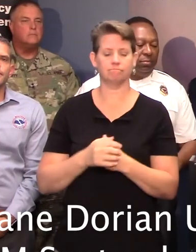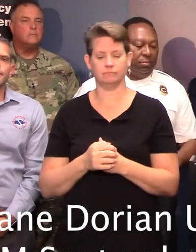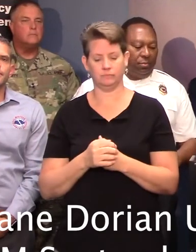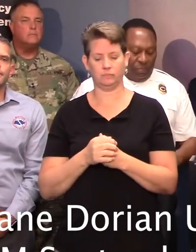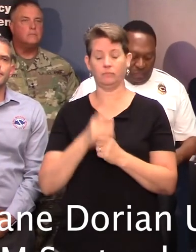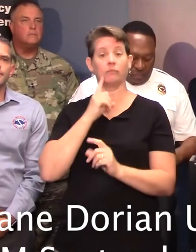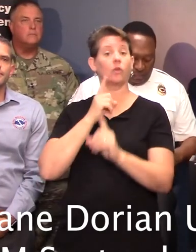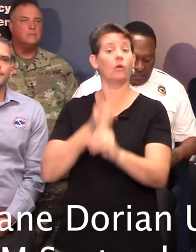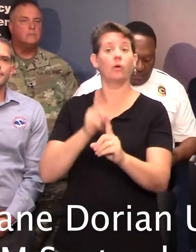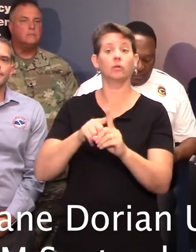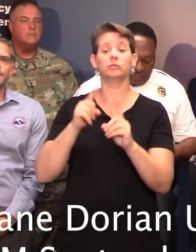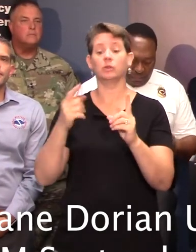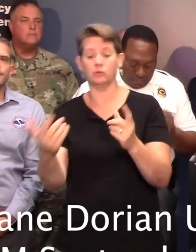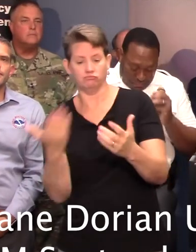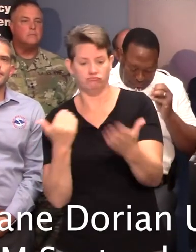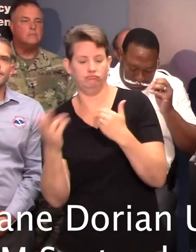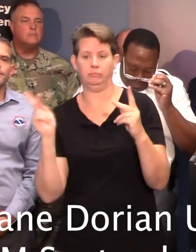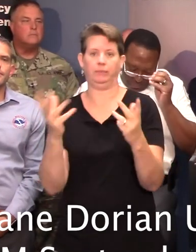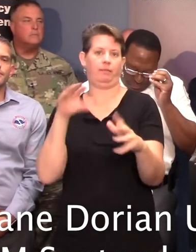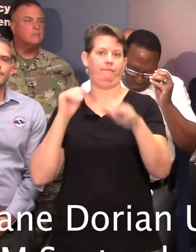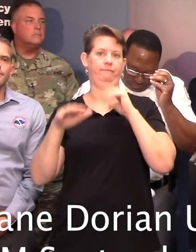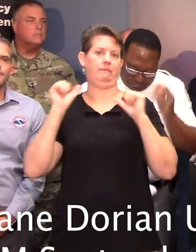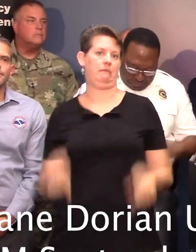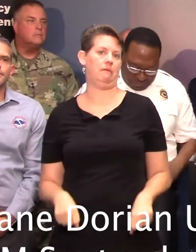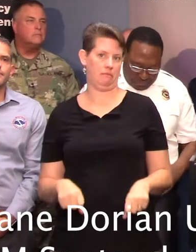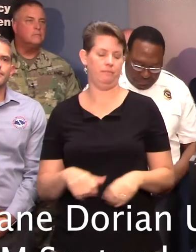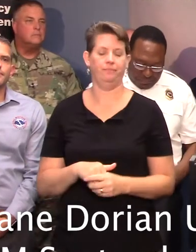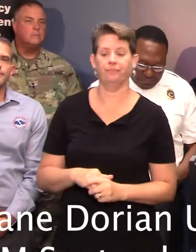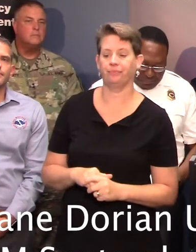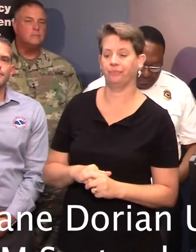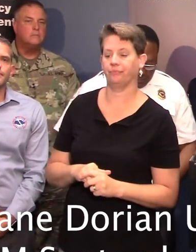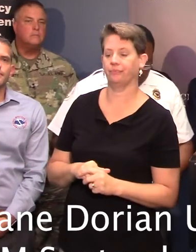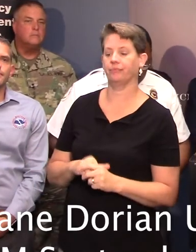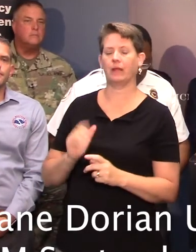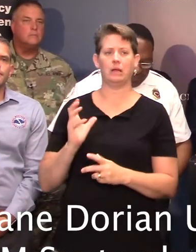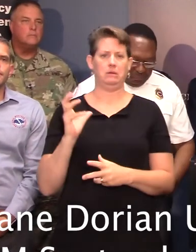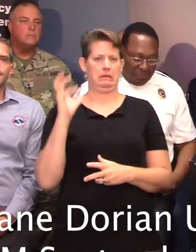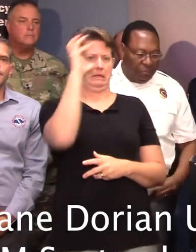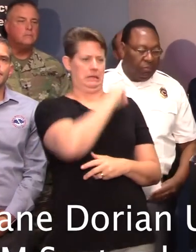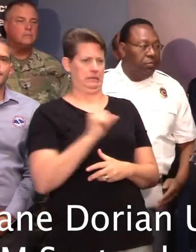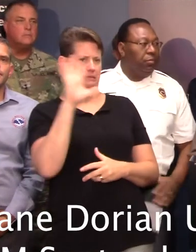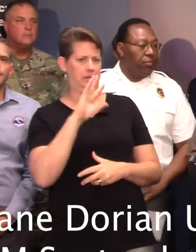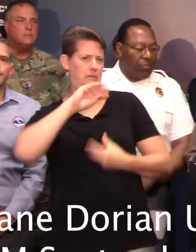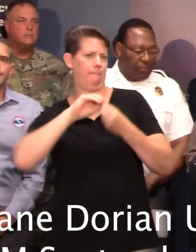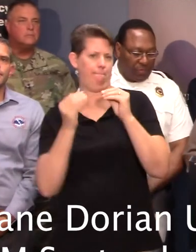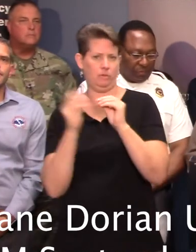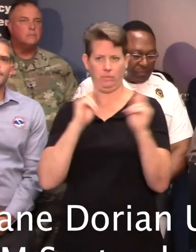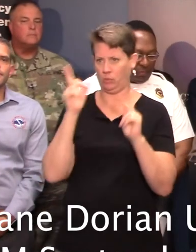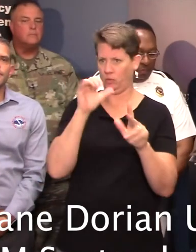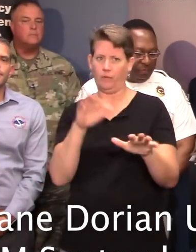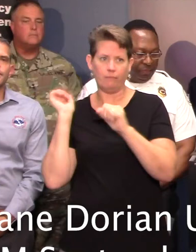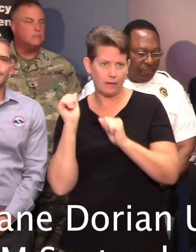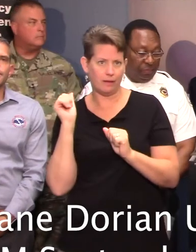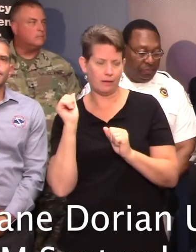that are evacuating from these areas. I want to speak just briefly about our estimated evacuee numbers. That's one of the data points that we look at